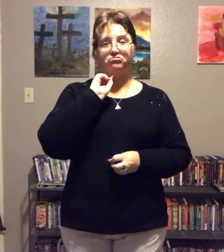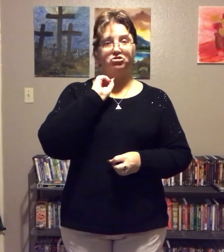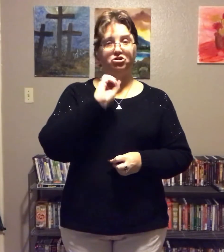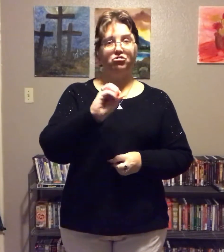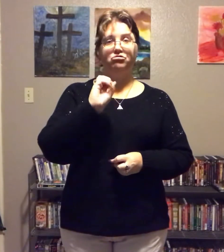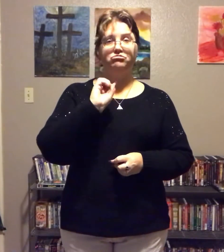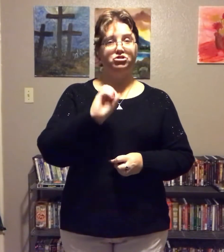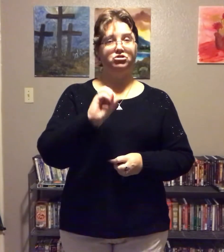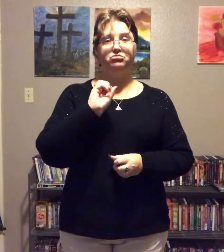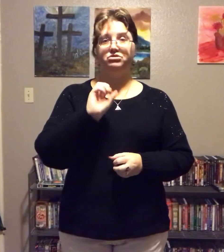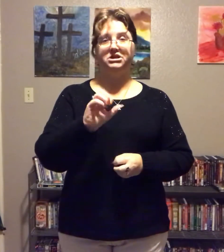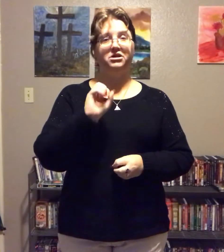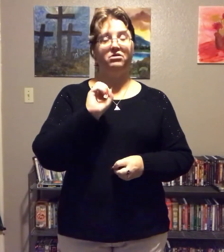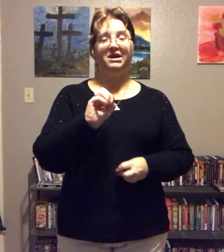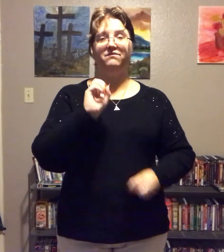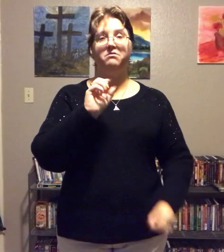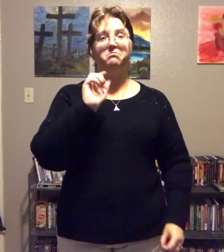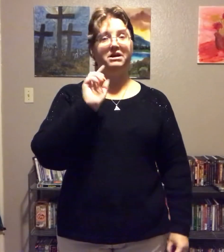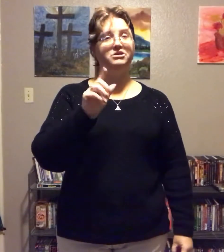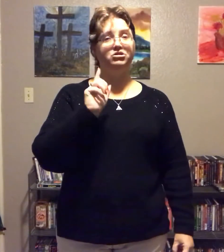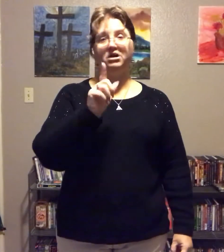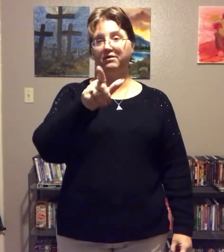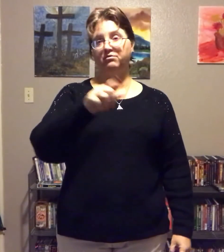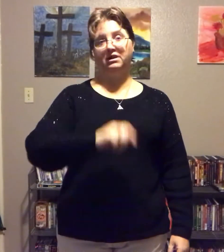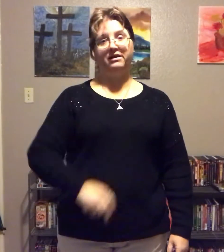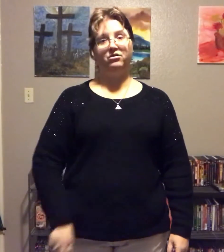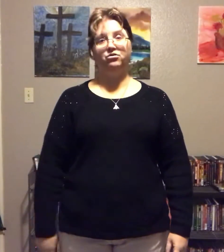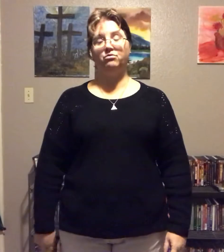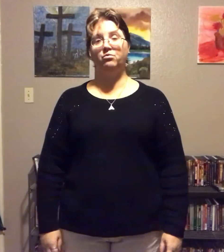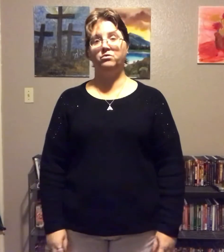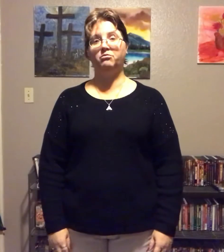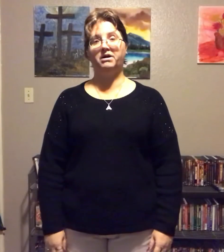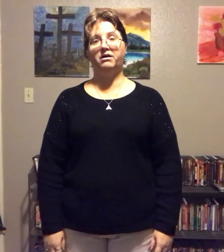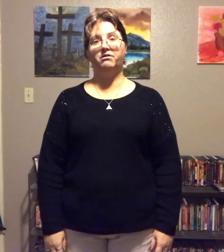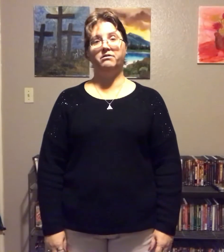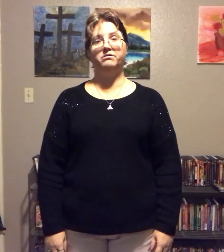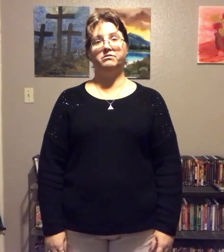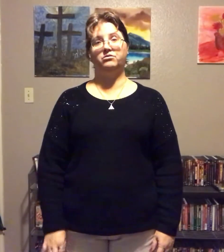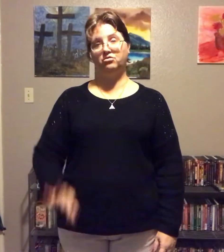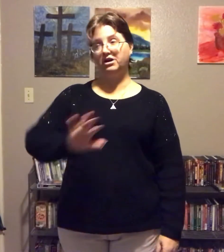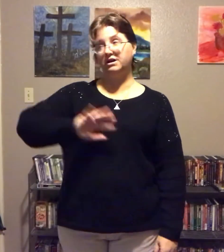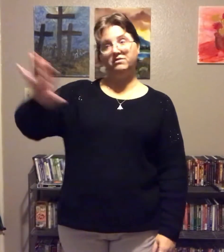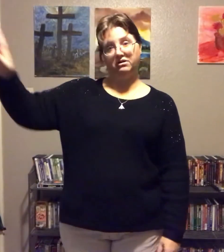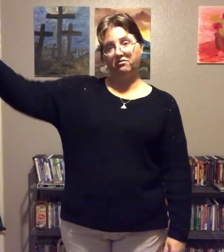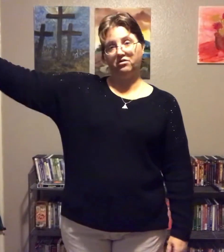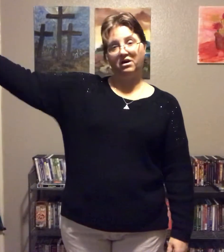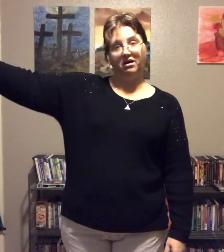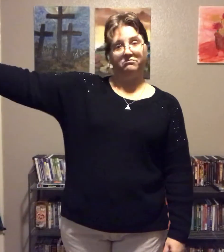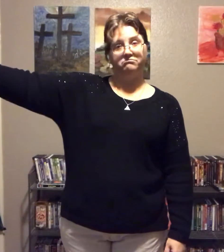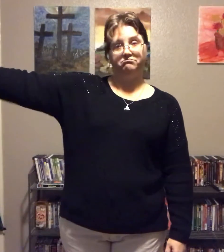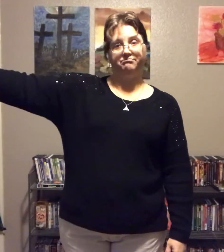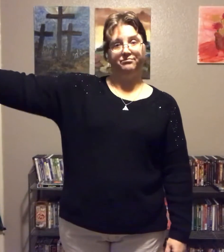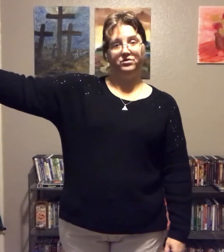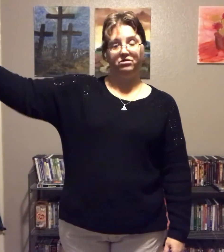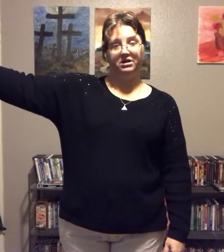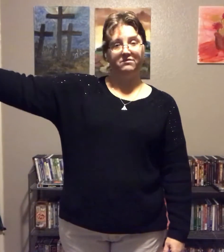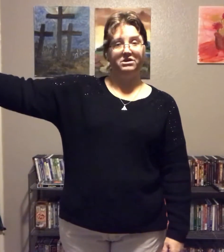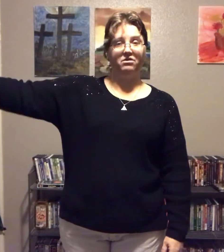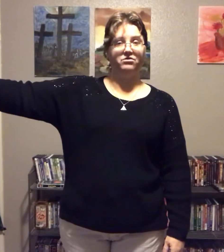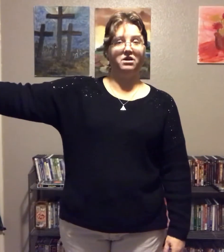So, don't you dare even binge. You've got to rely on your own real power. You're not giving it over to God. You're not giving it over to